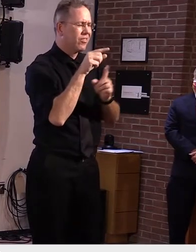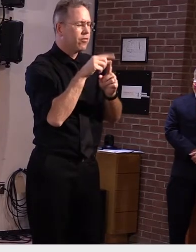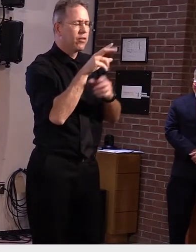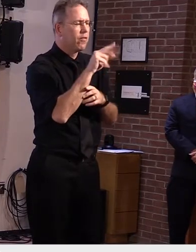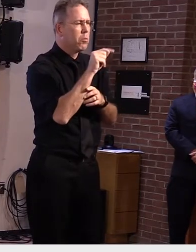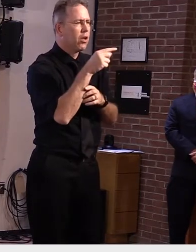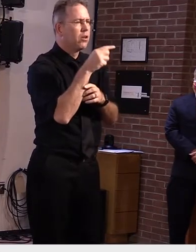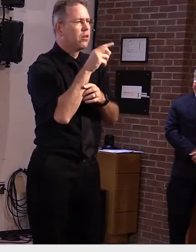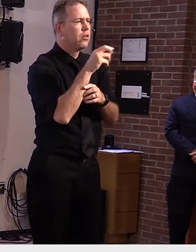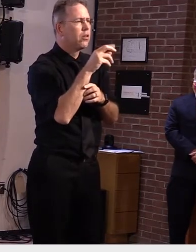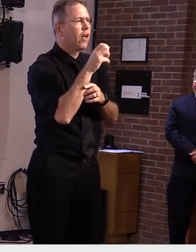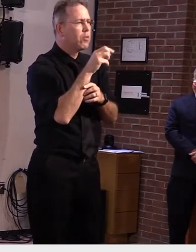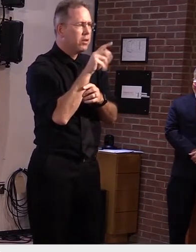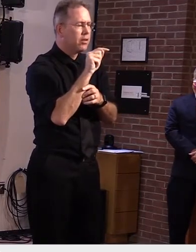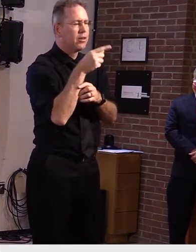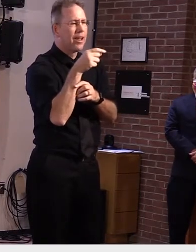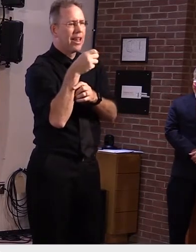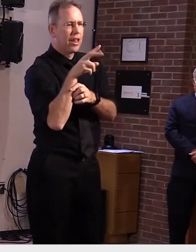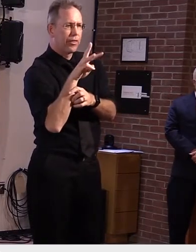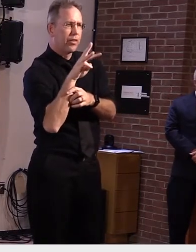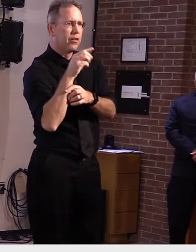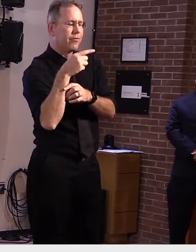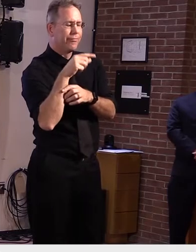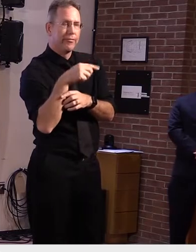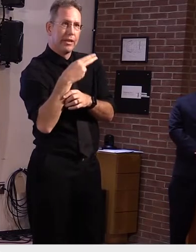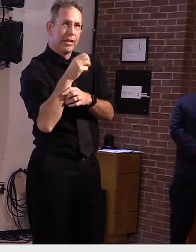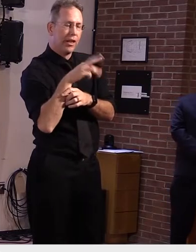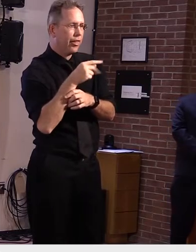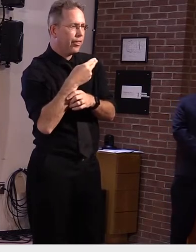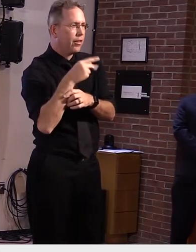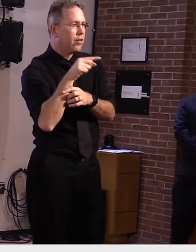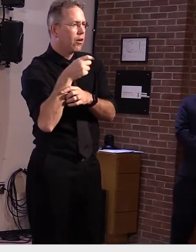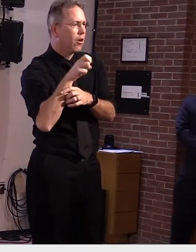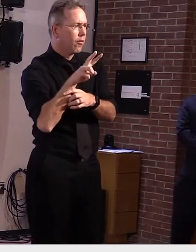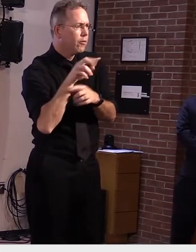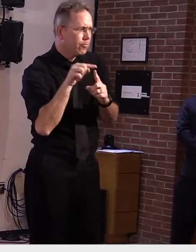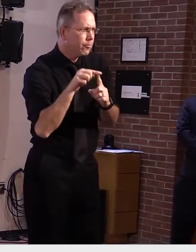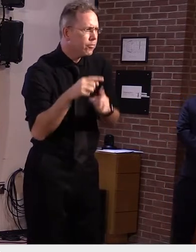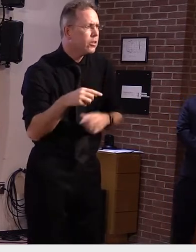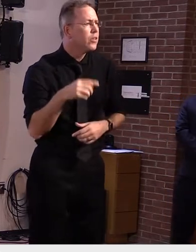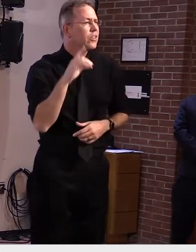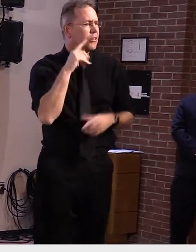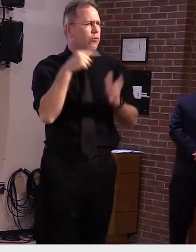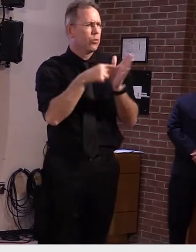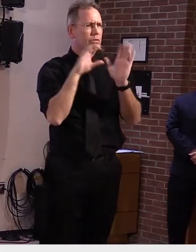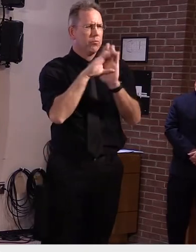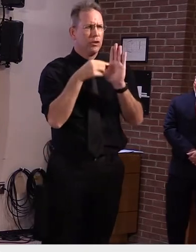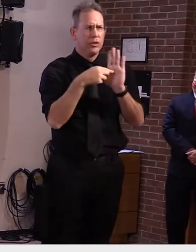And these two slides, if we could go back to the previous one, please, thank you,